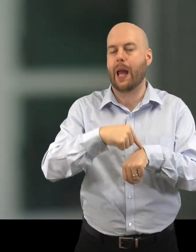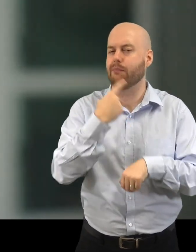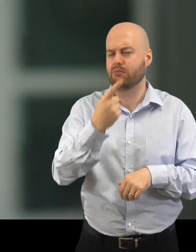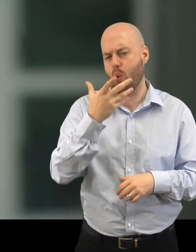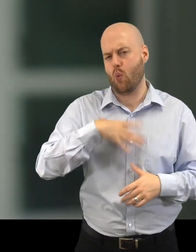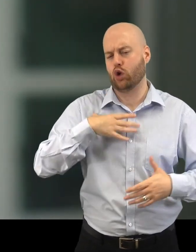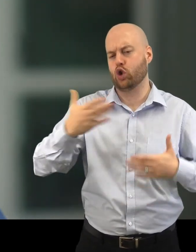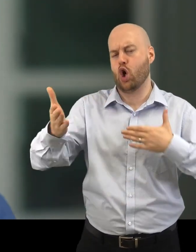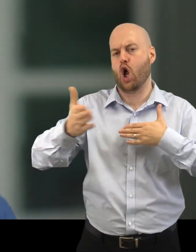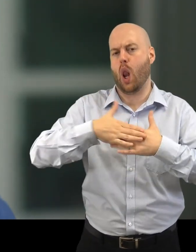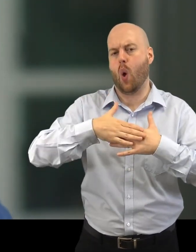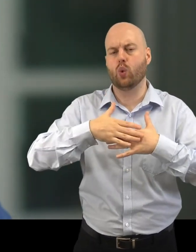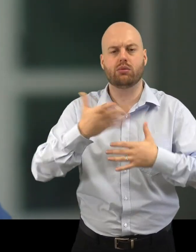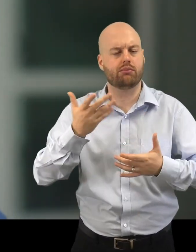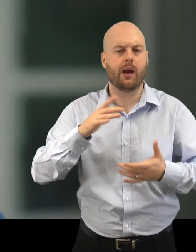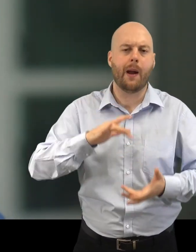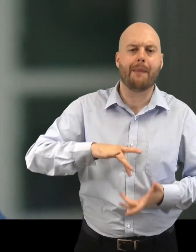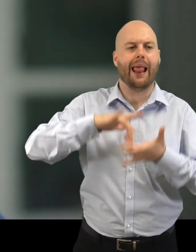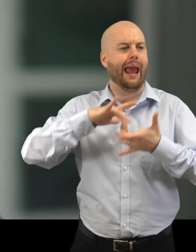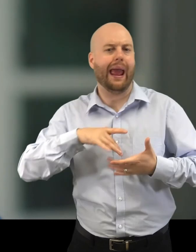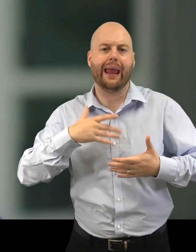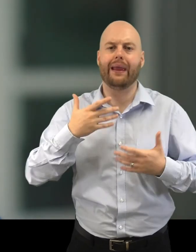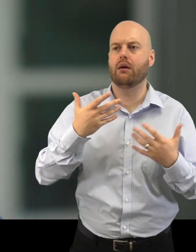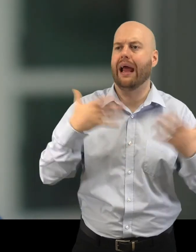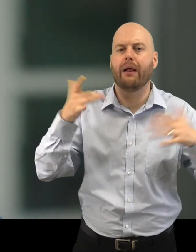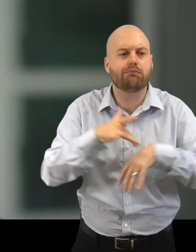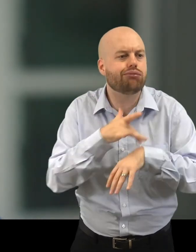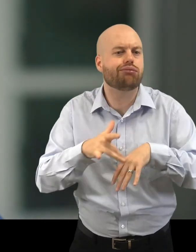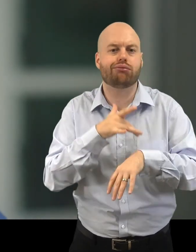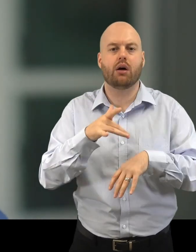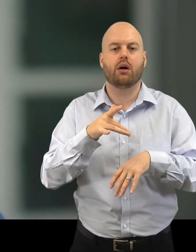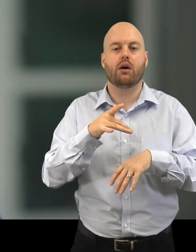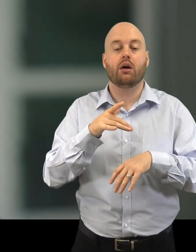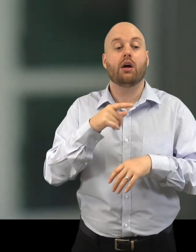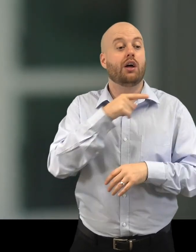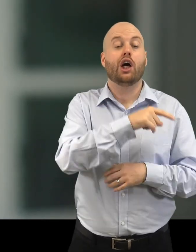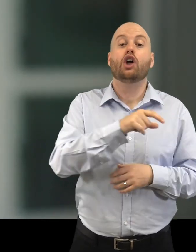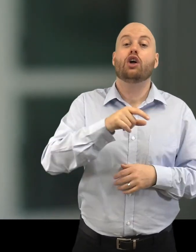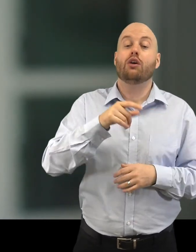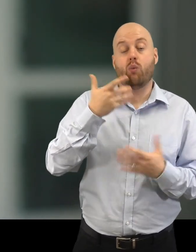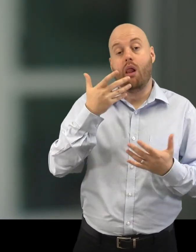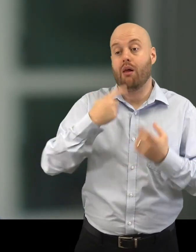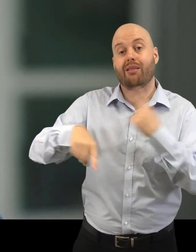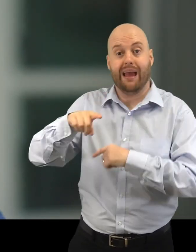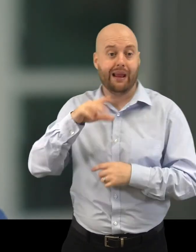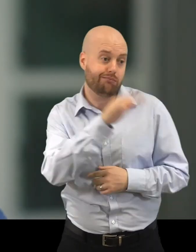And because for a variety of reasons that probably seemed pretty reasonable. And Churchill replied,